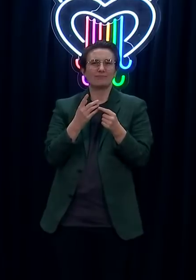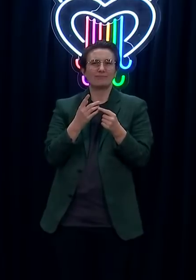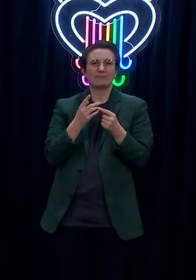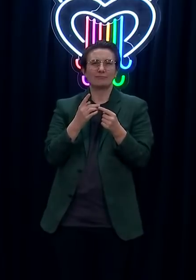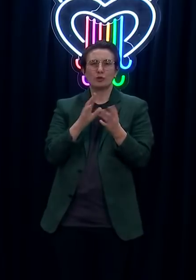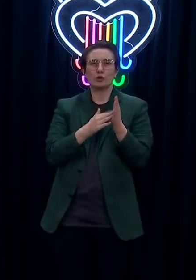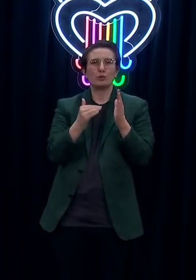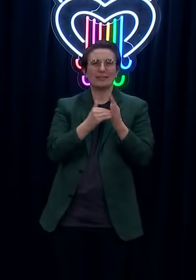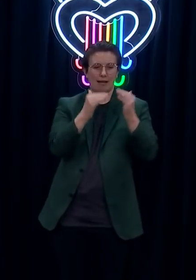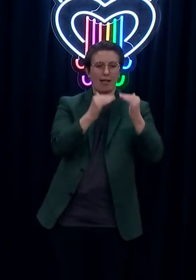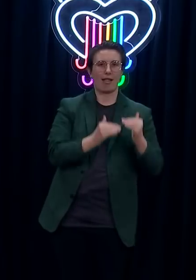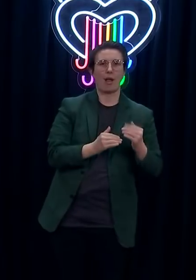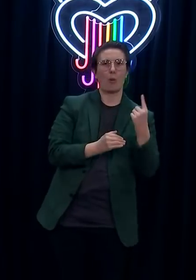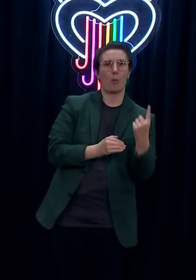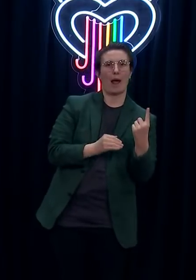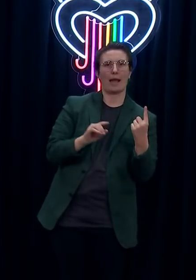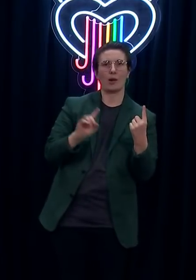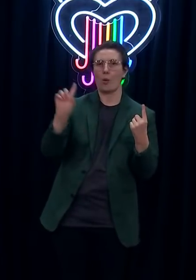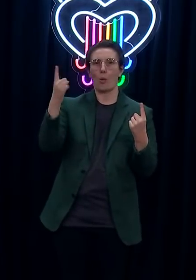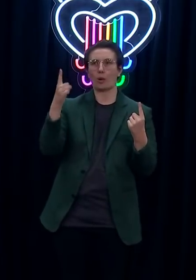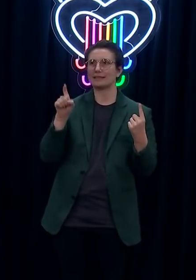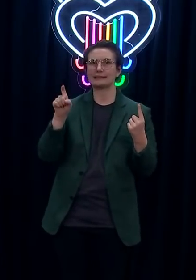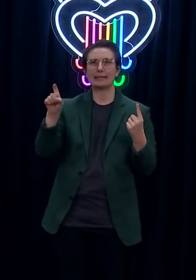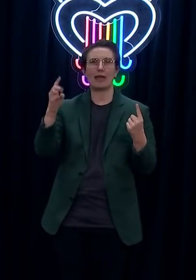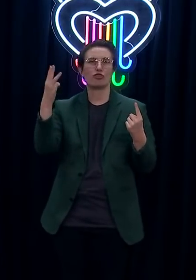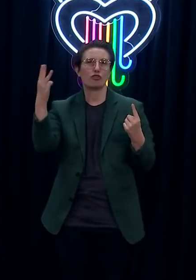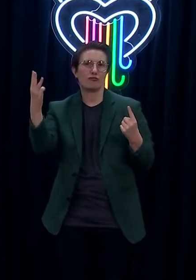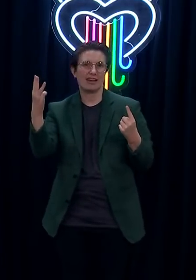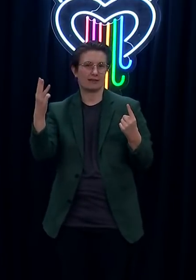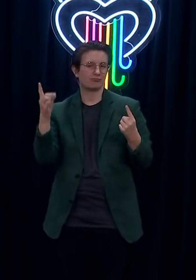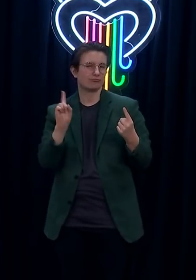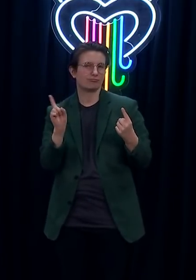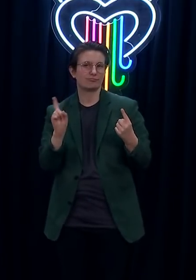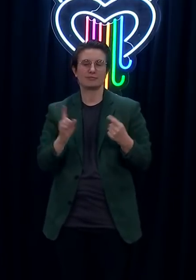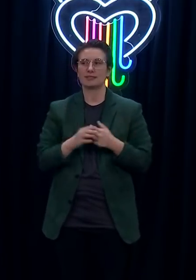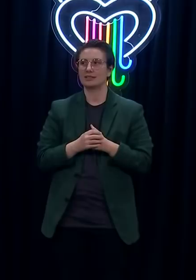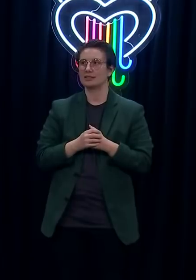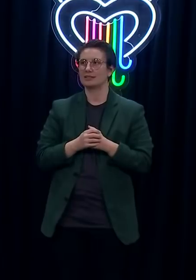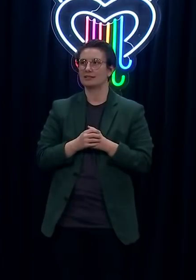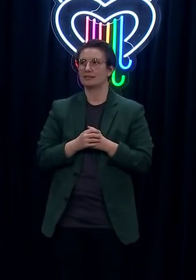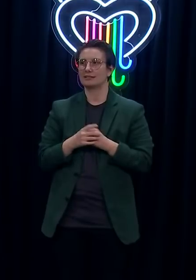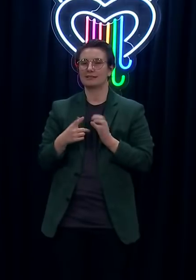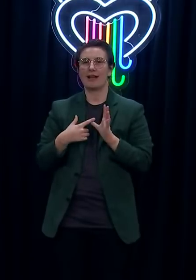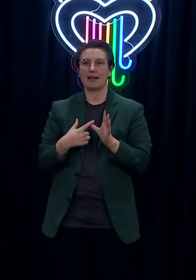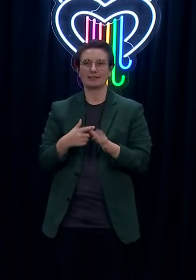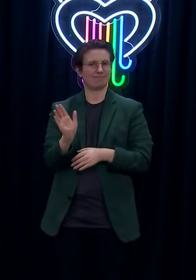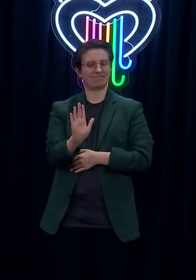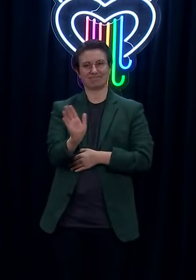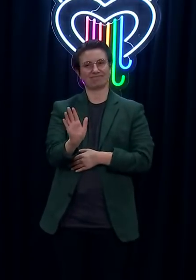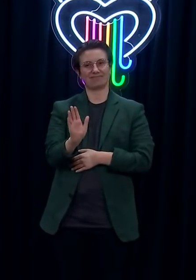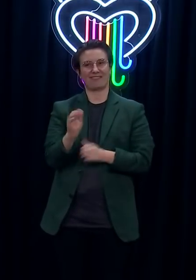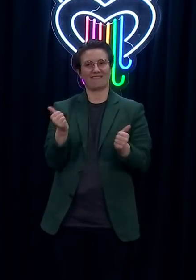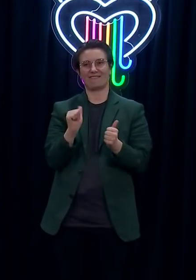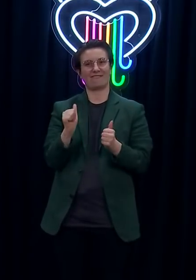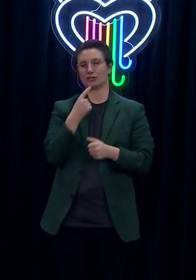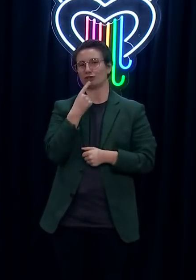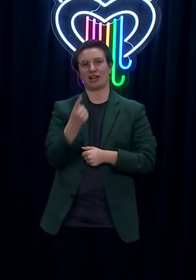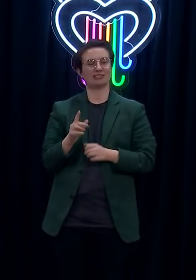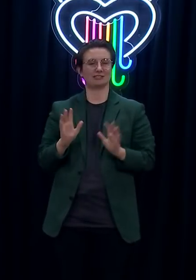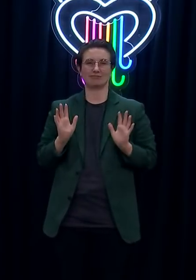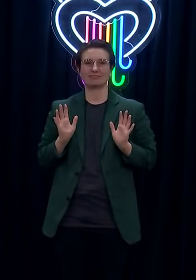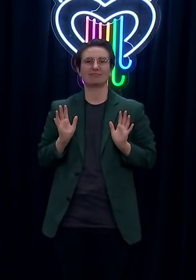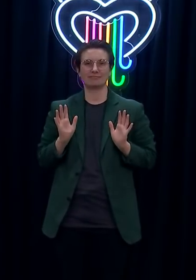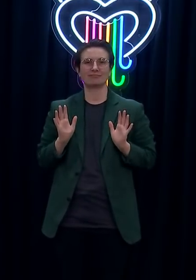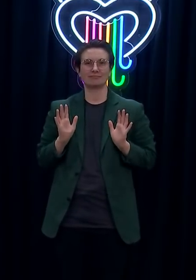you will have heard us say that. So long as we're in a Level 3 or 4 situation in Auckland, it poses risk. Yes,